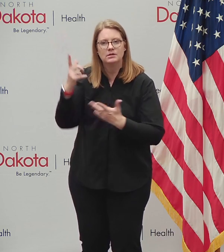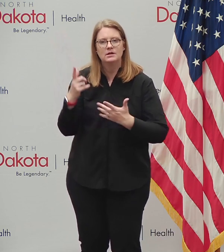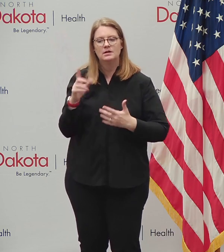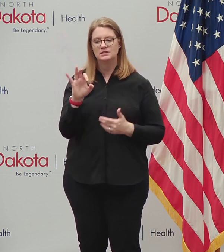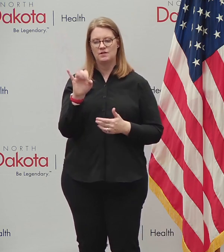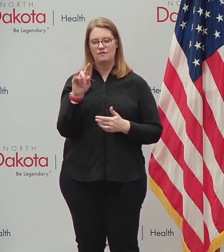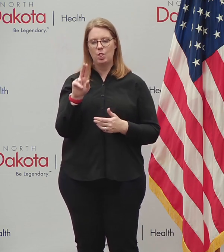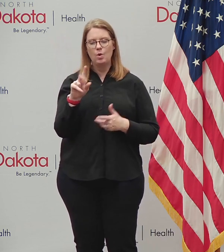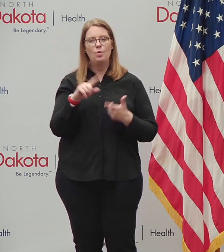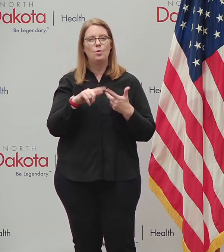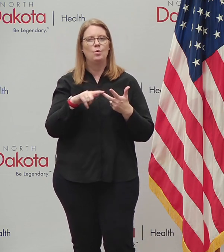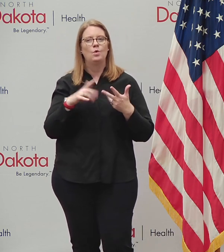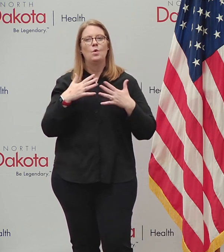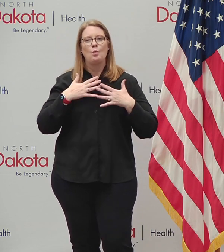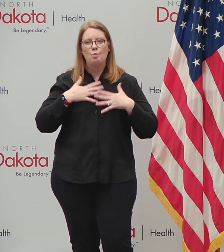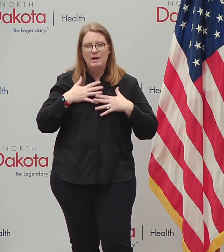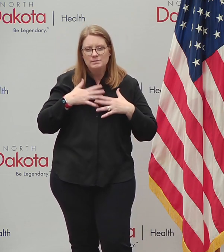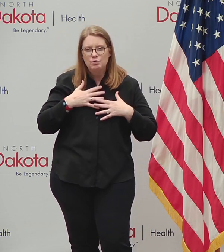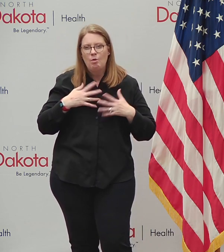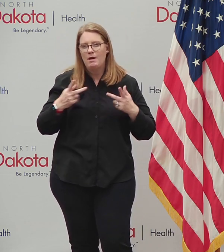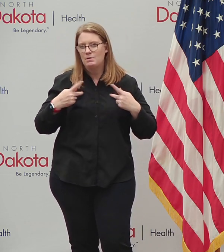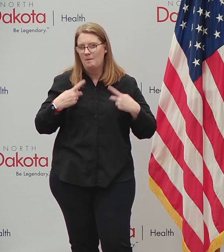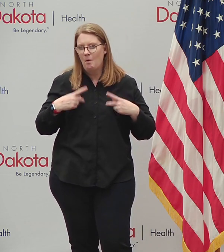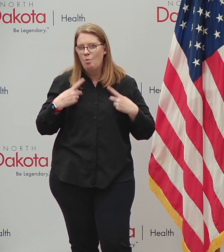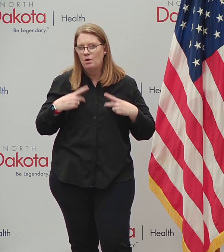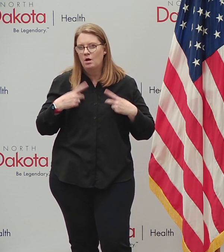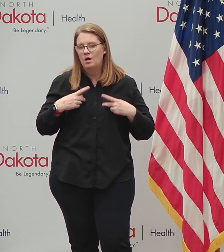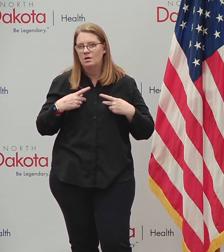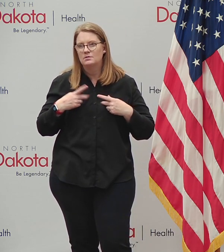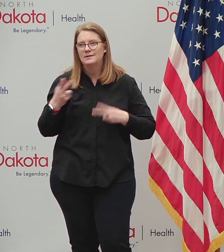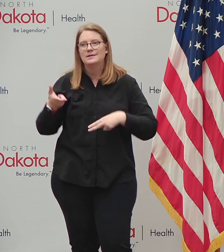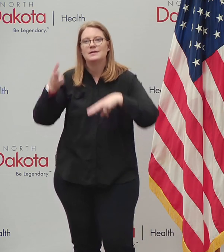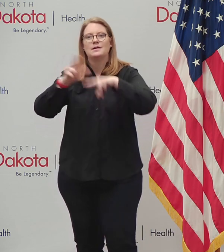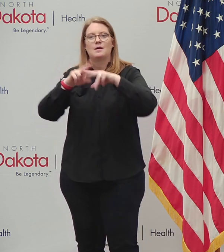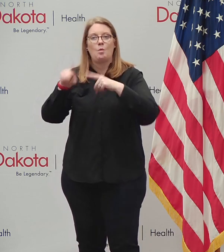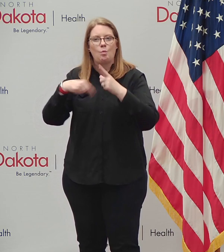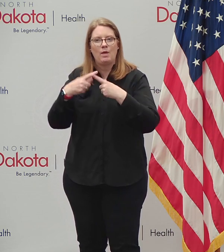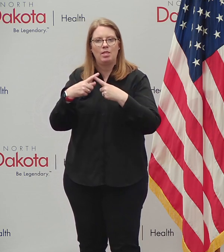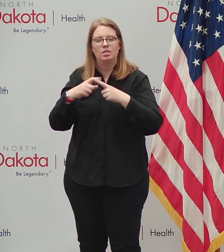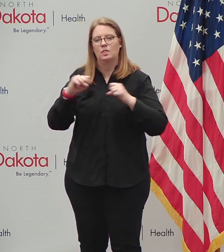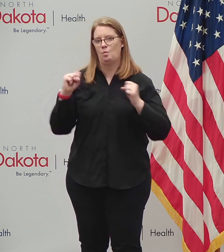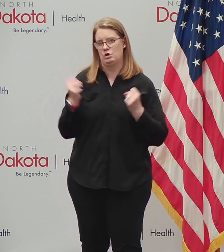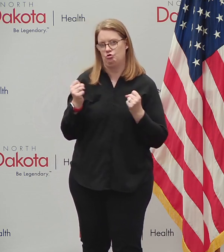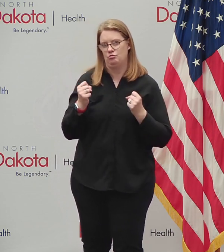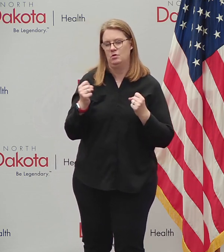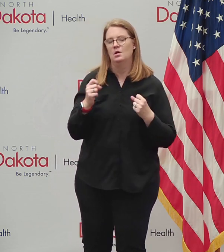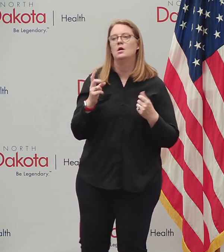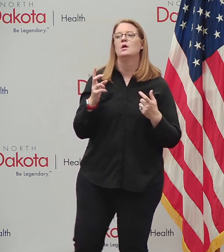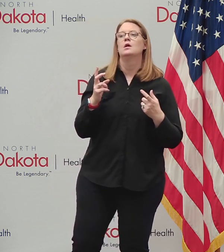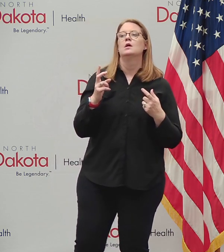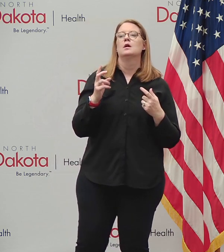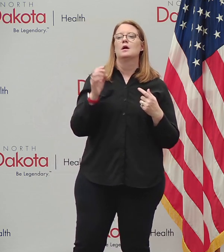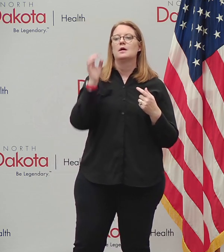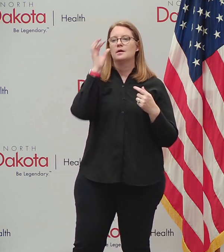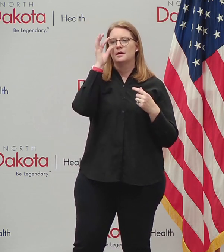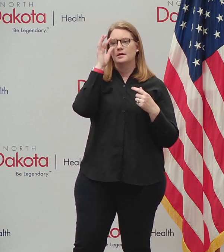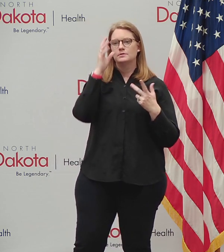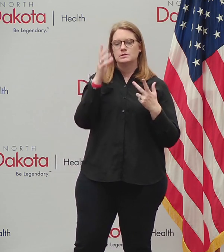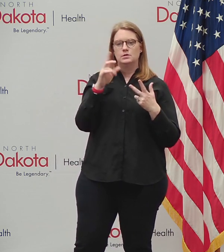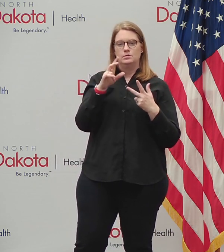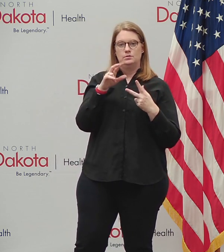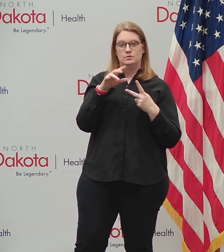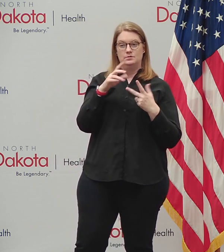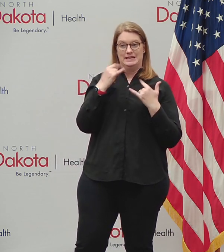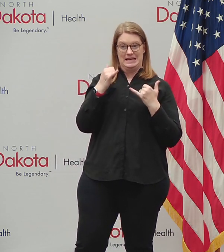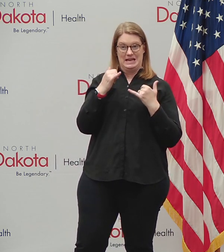I say flu because respiratory pneumonia deaths go up during the winter season. And, uh, and so we're combining both the traditional